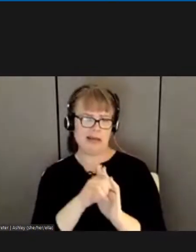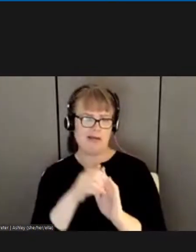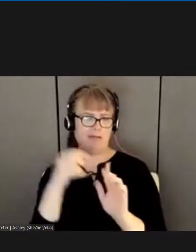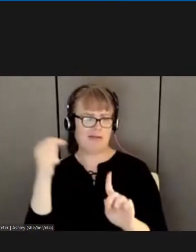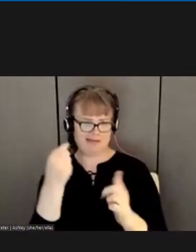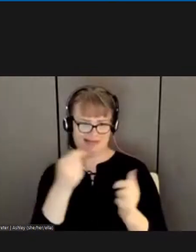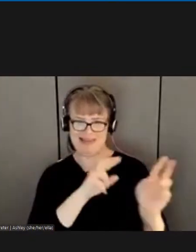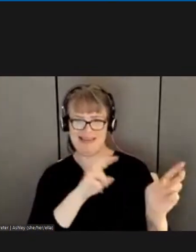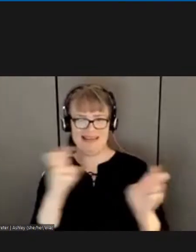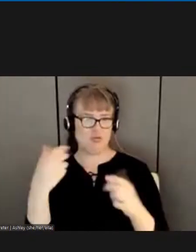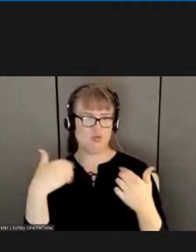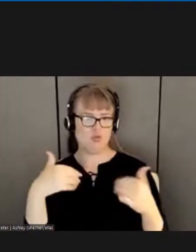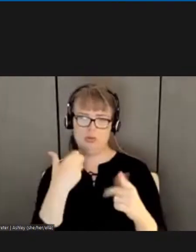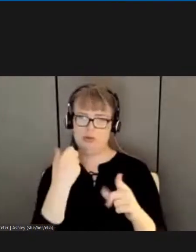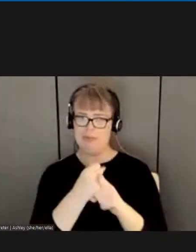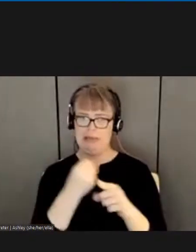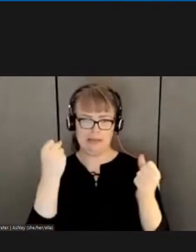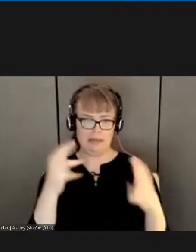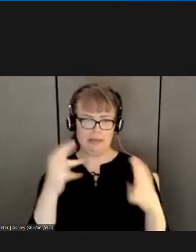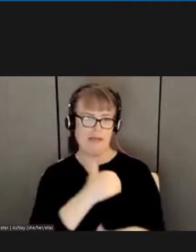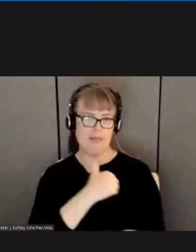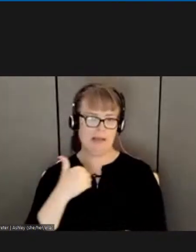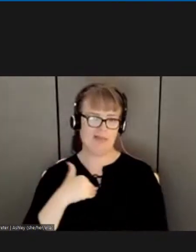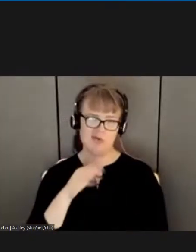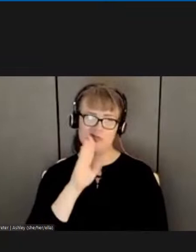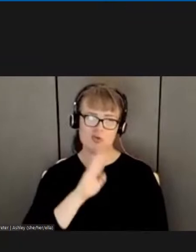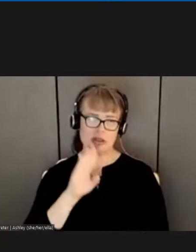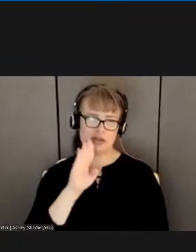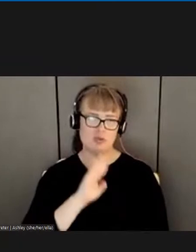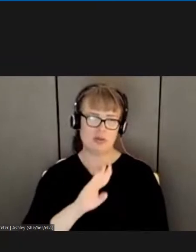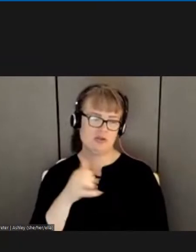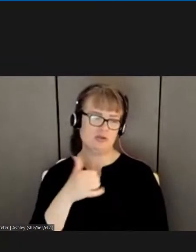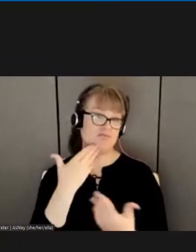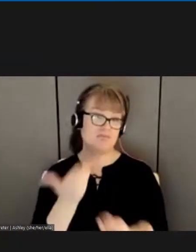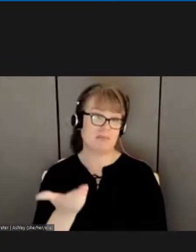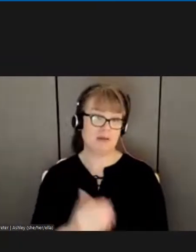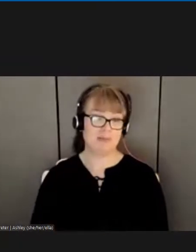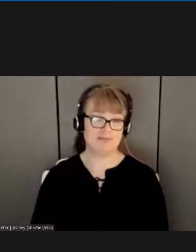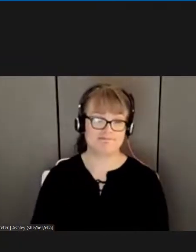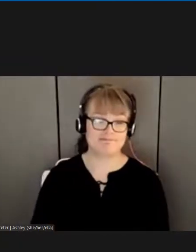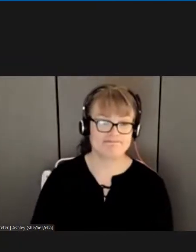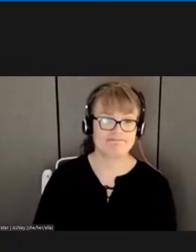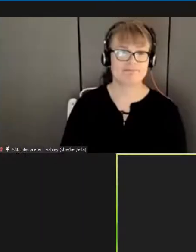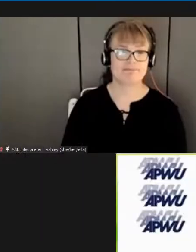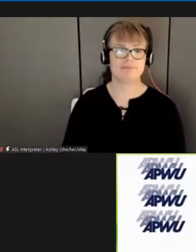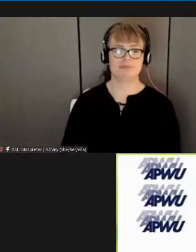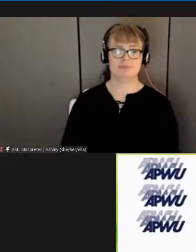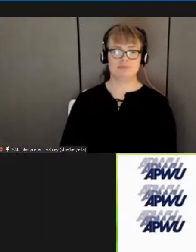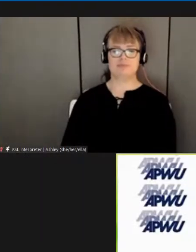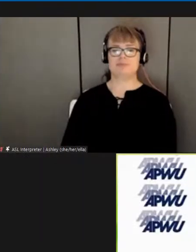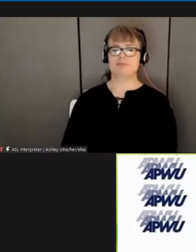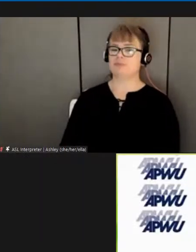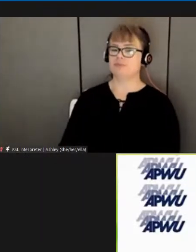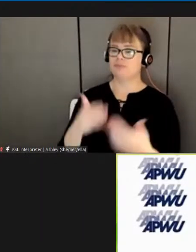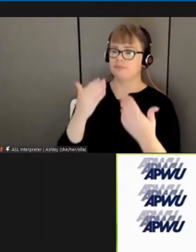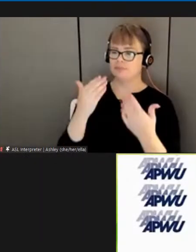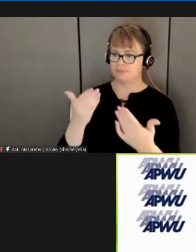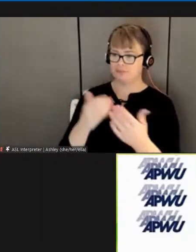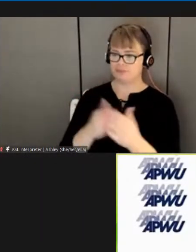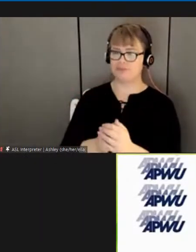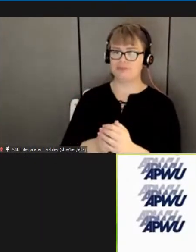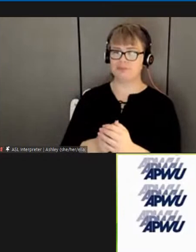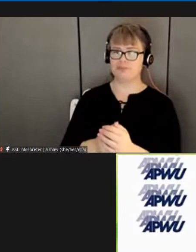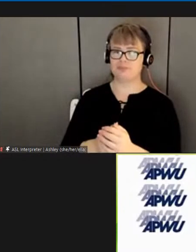lot of members, and it's very frustrating. So thank you. Thank you, Van. Brother Lamont Brooks.